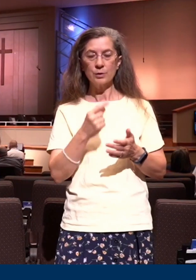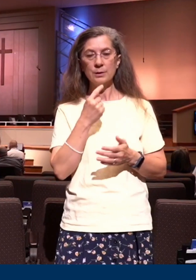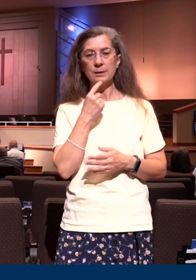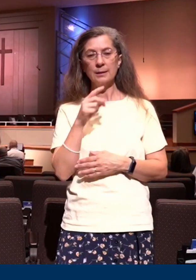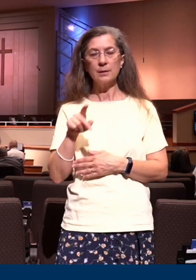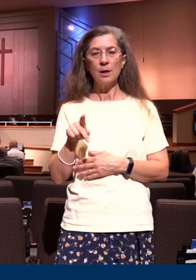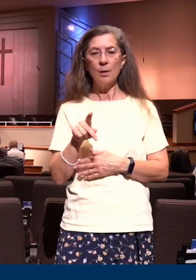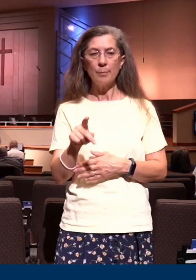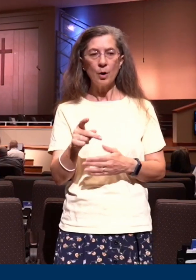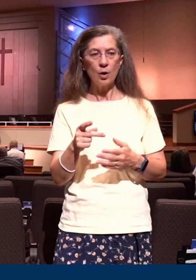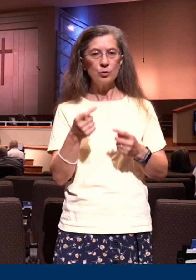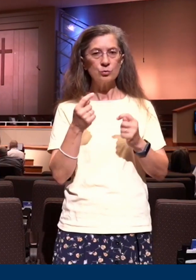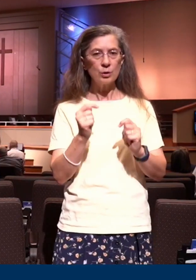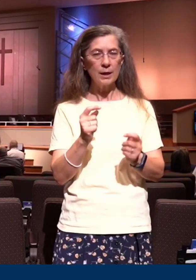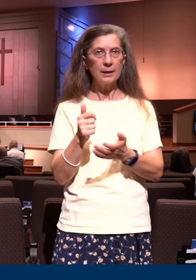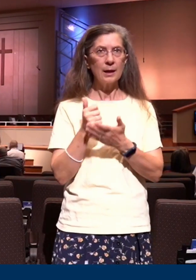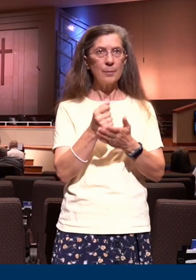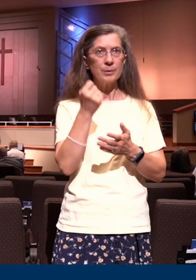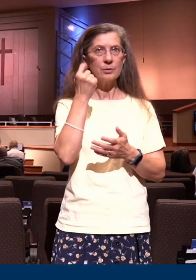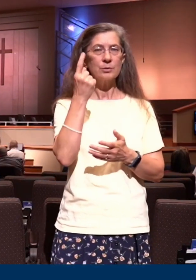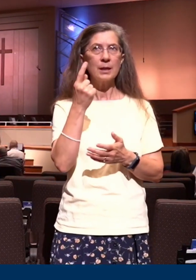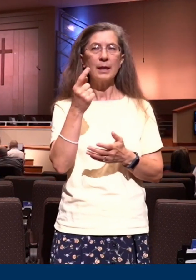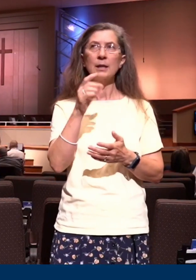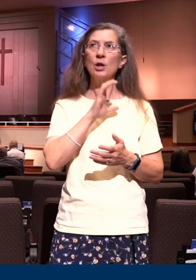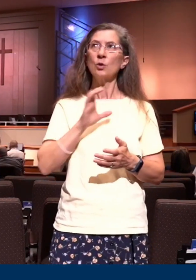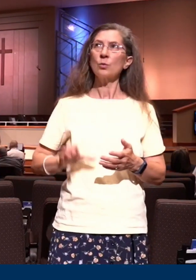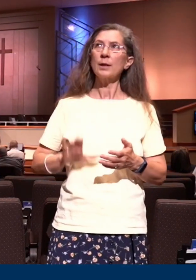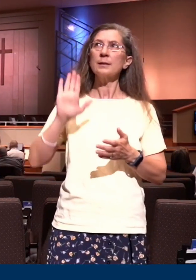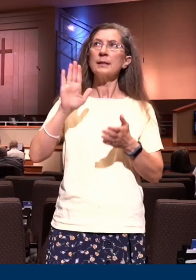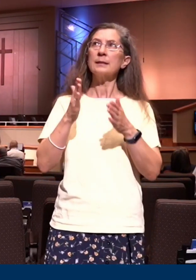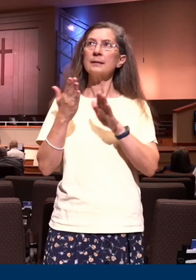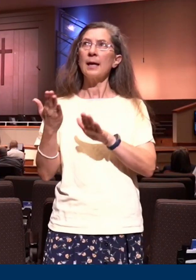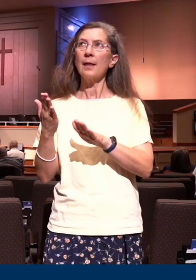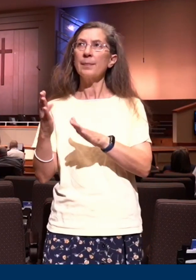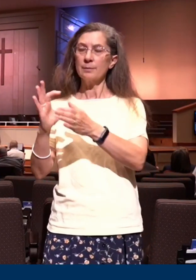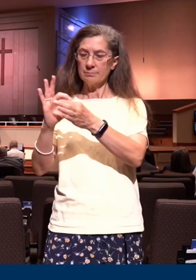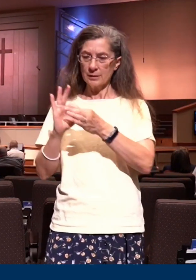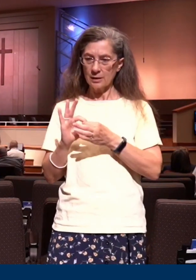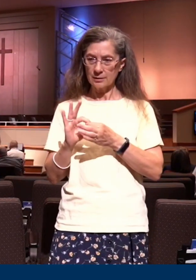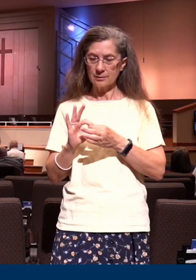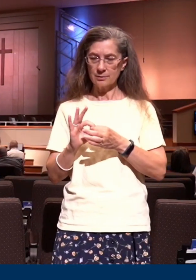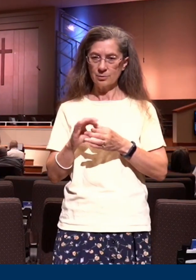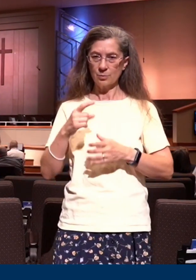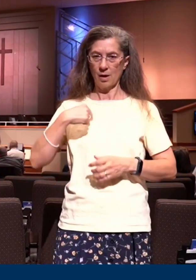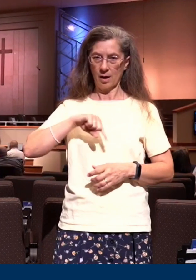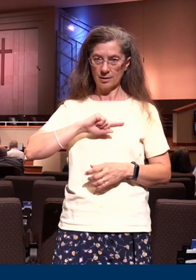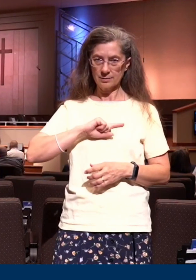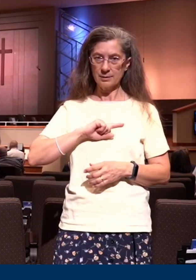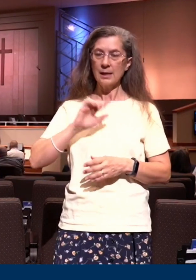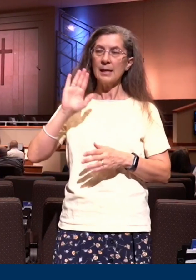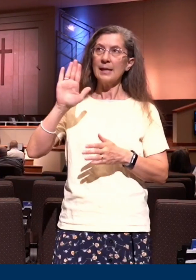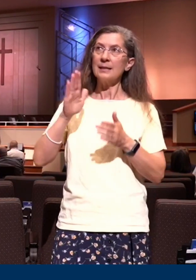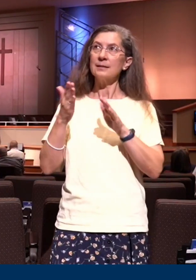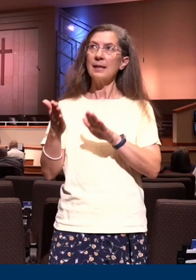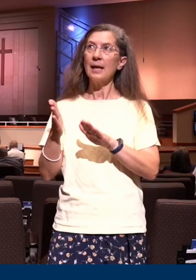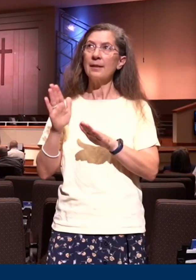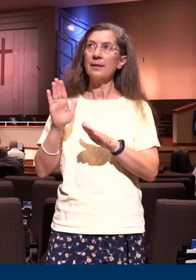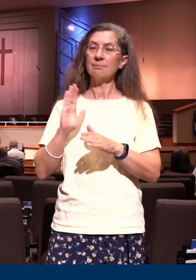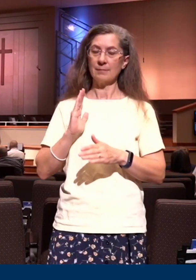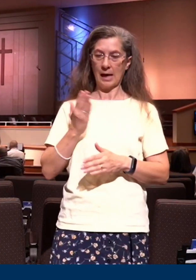truth that Christ's death is our death. His burial, our burial, his resurrection, our